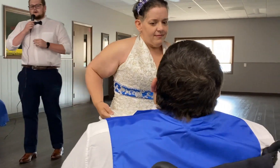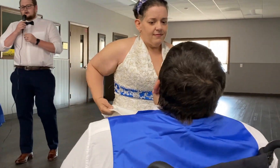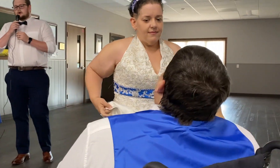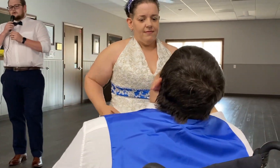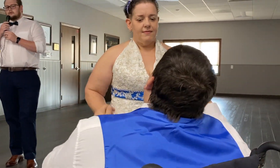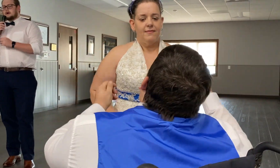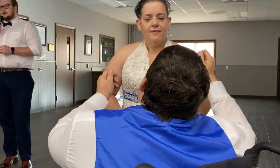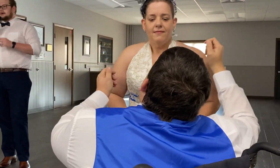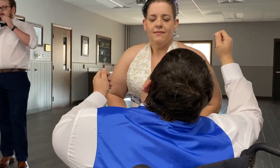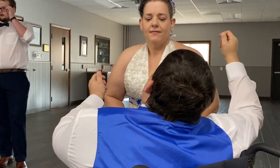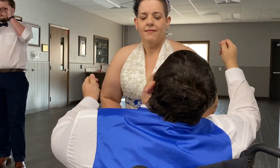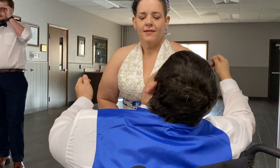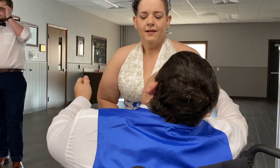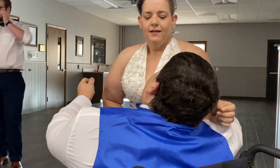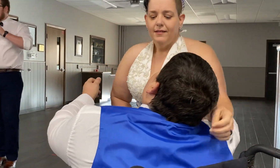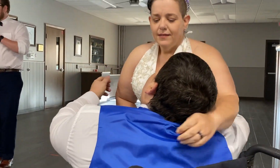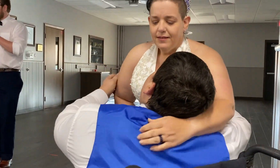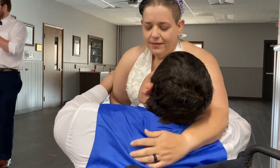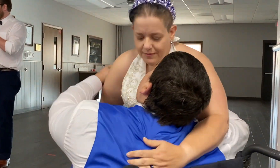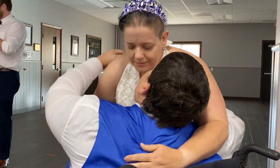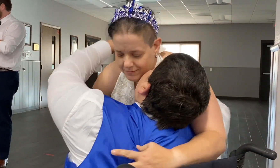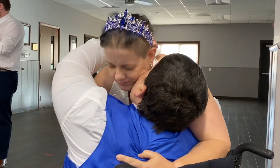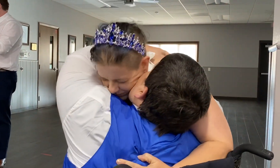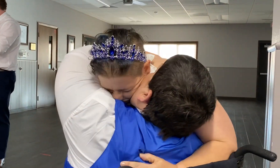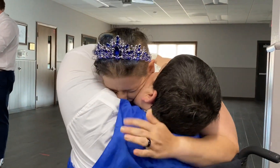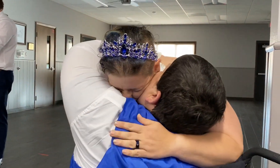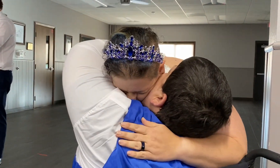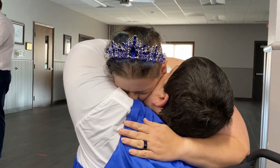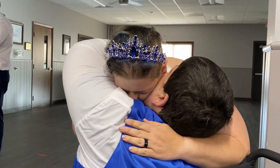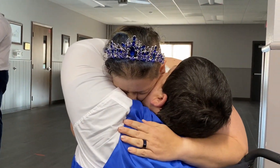All right, and up next we're going to have our anniversary dance.